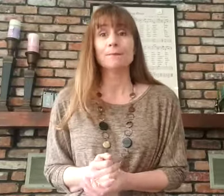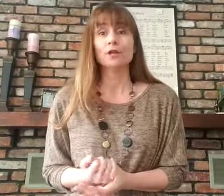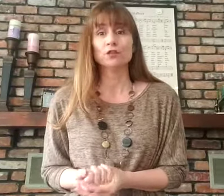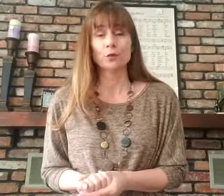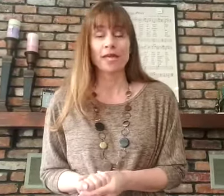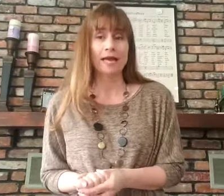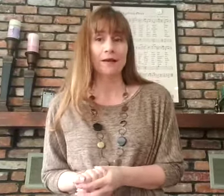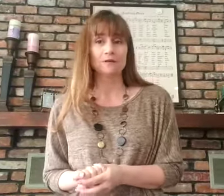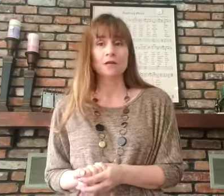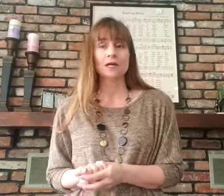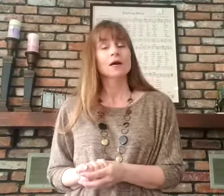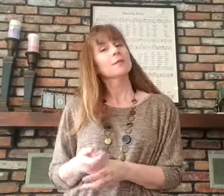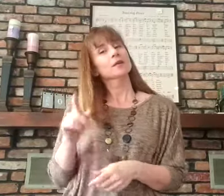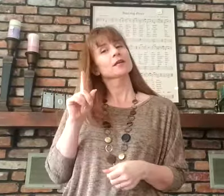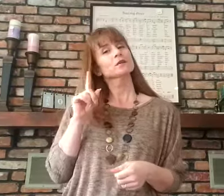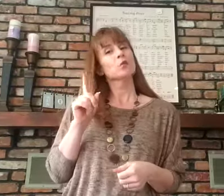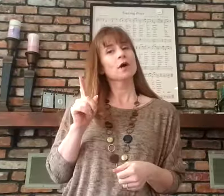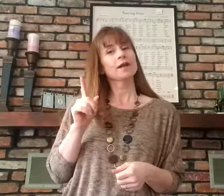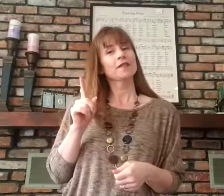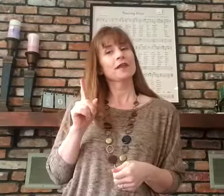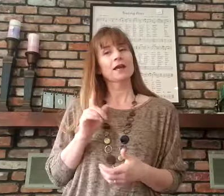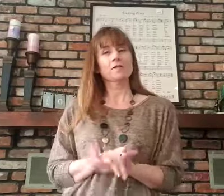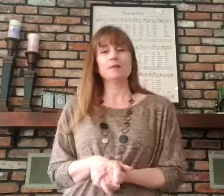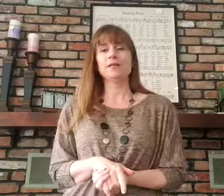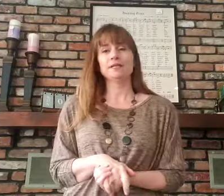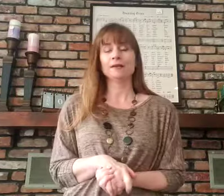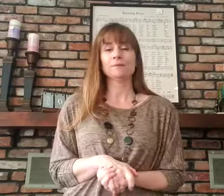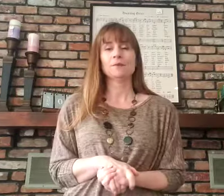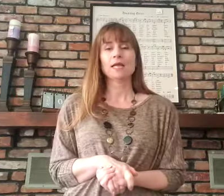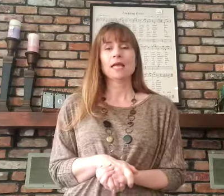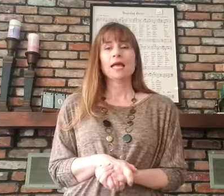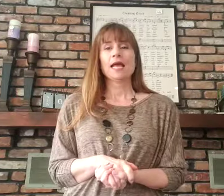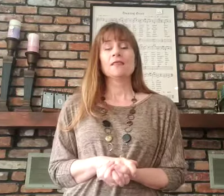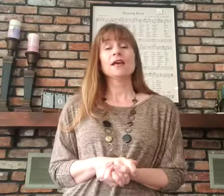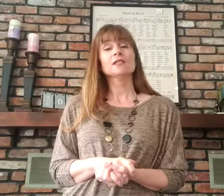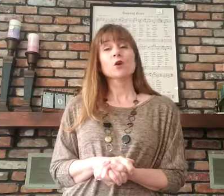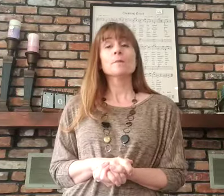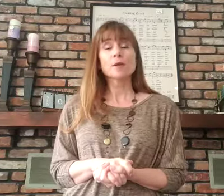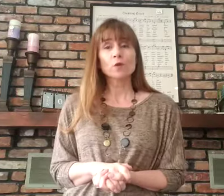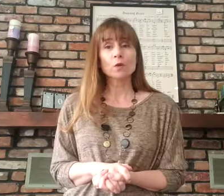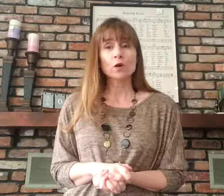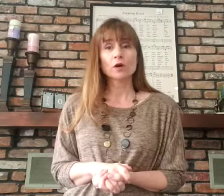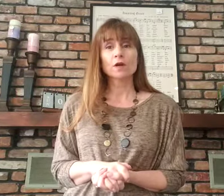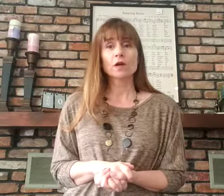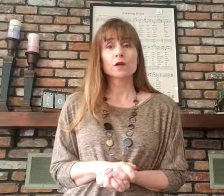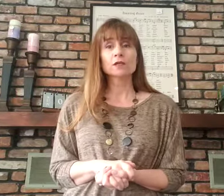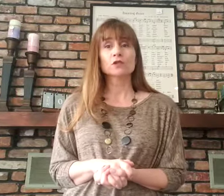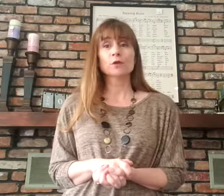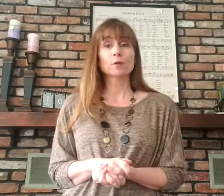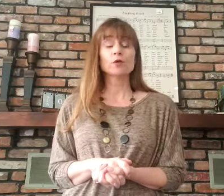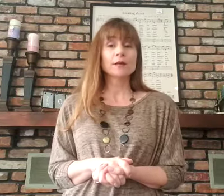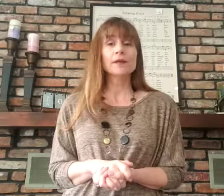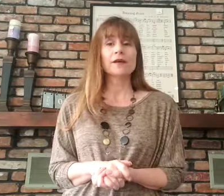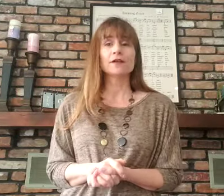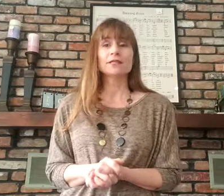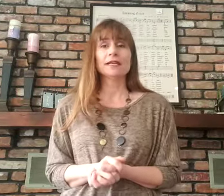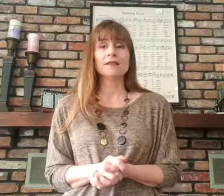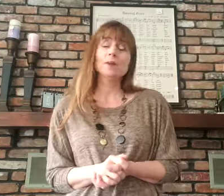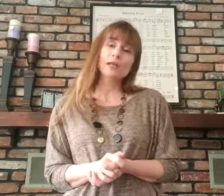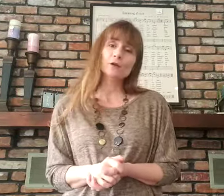much as we have, but there's one thing I've been missing and that's our memory work during preliminaries in the beginner